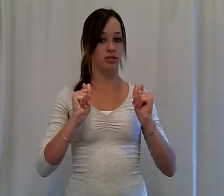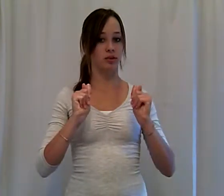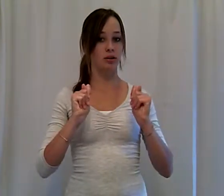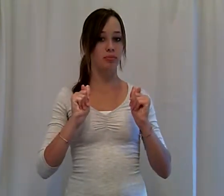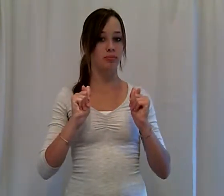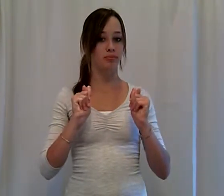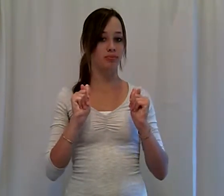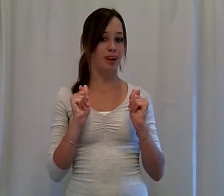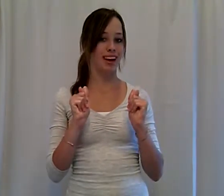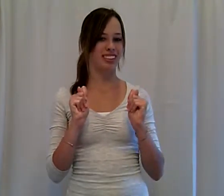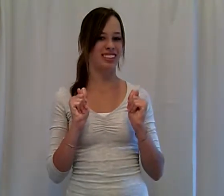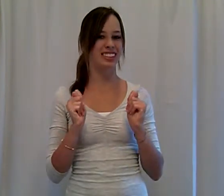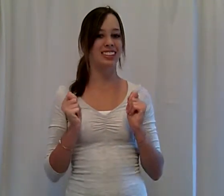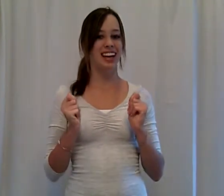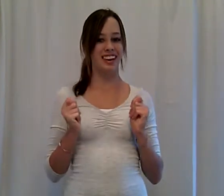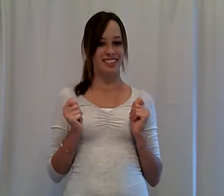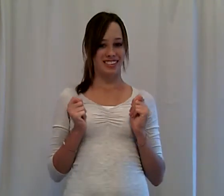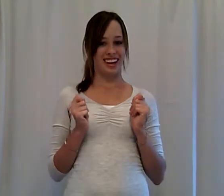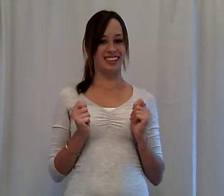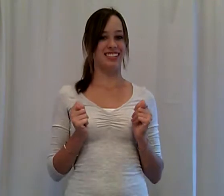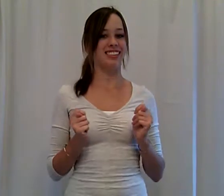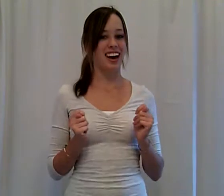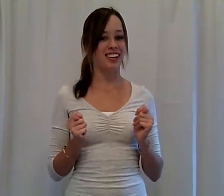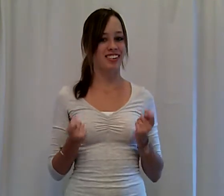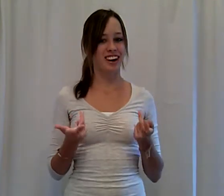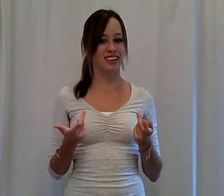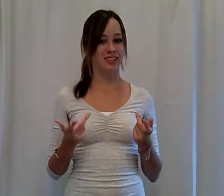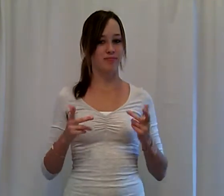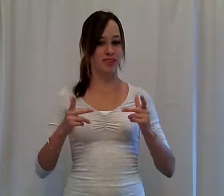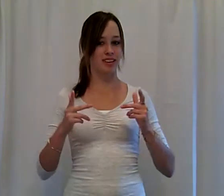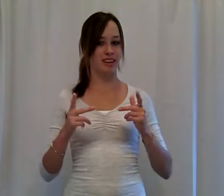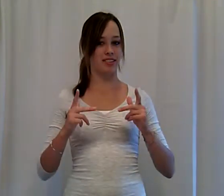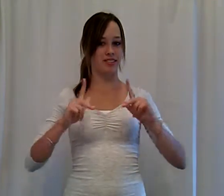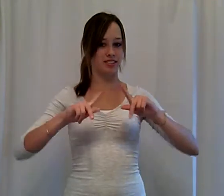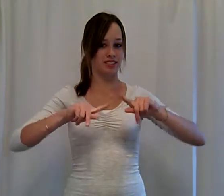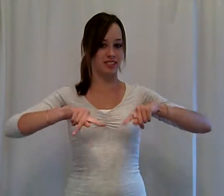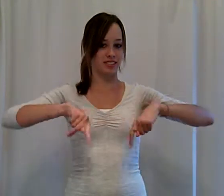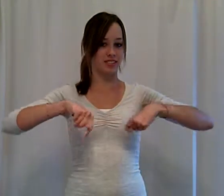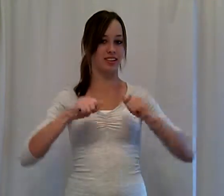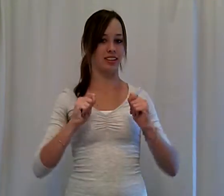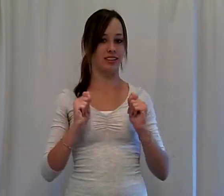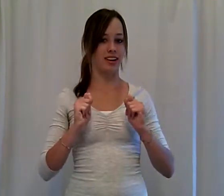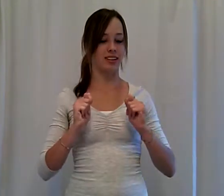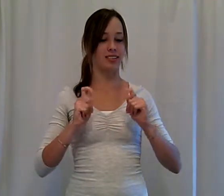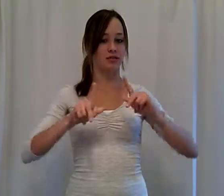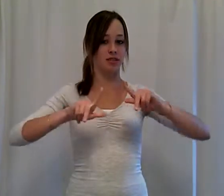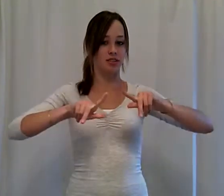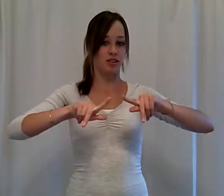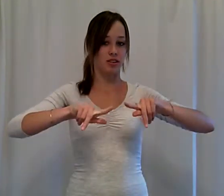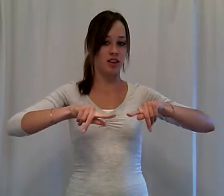them up. I don't know exactly how to explain that other than just going like that. It's really silly.